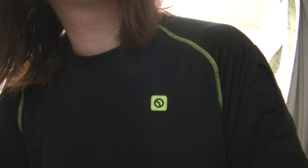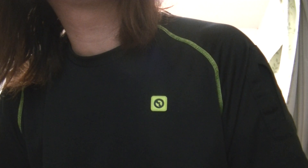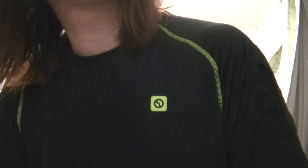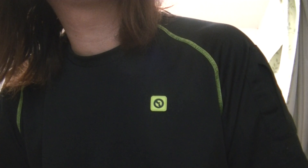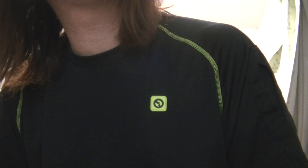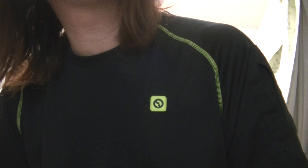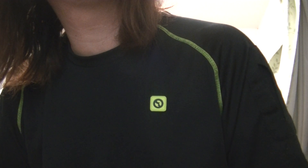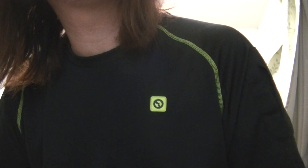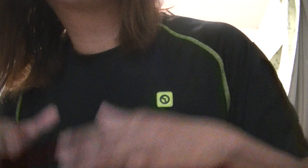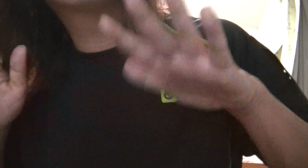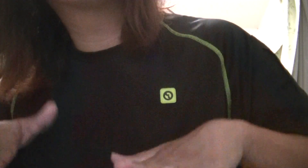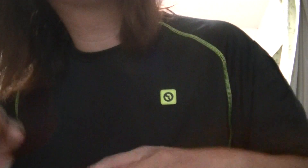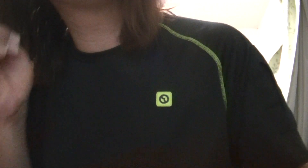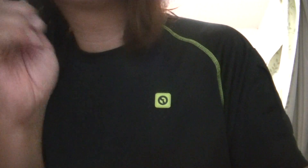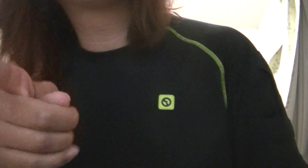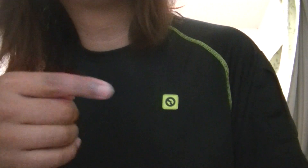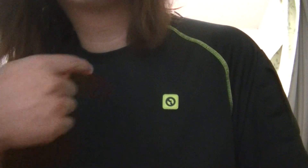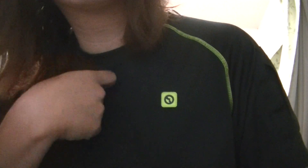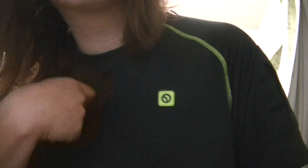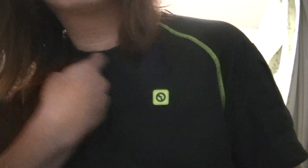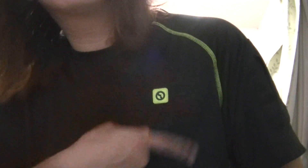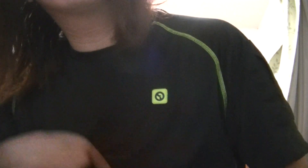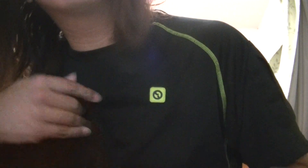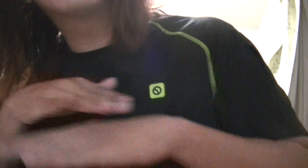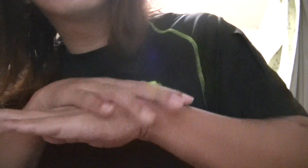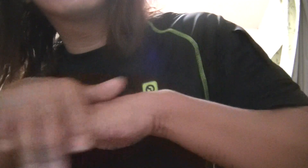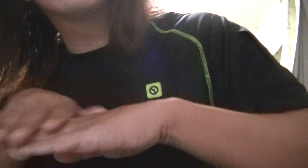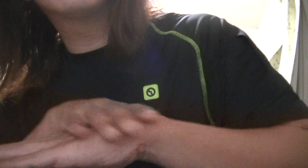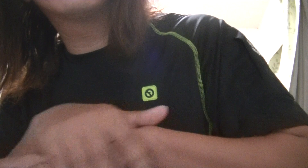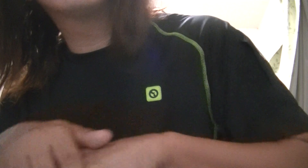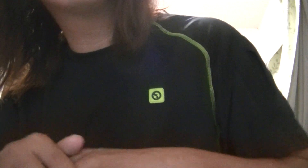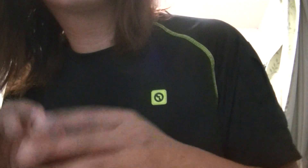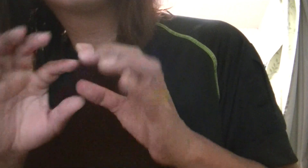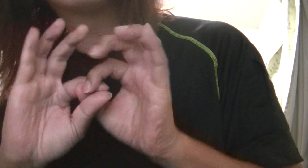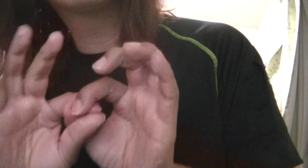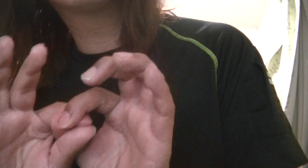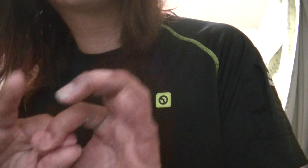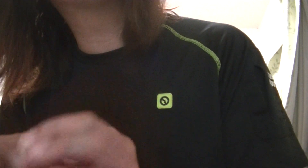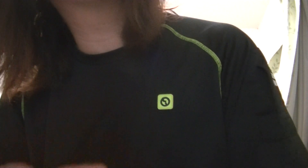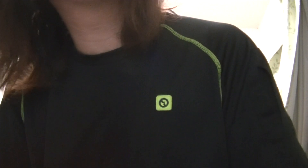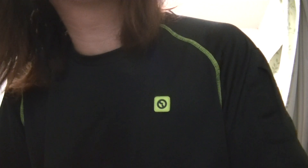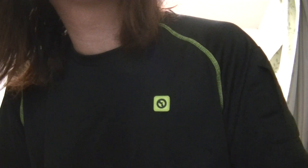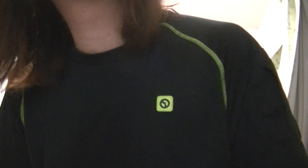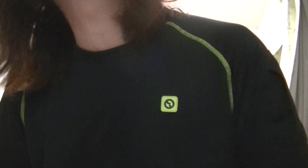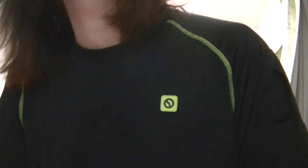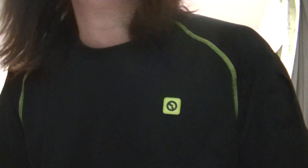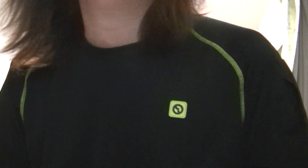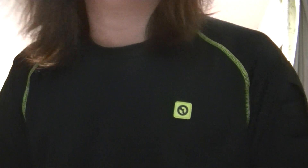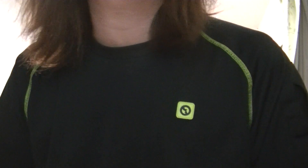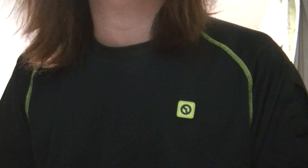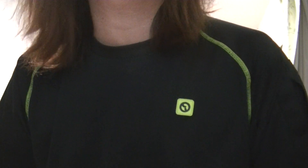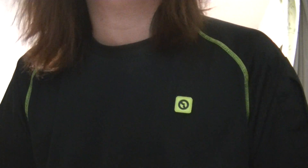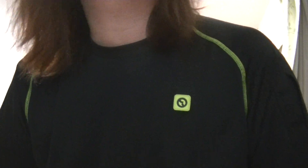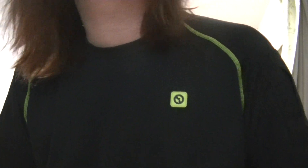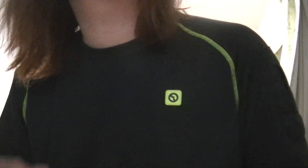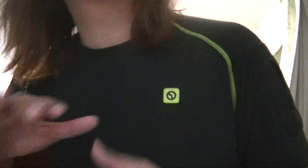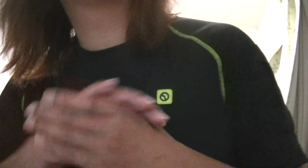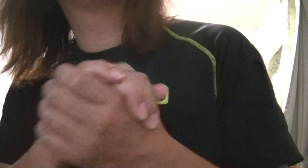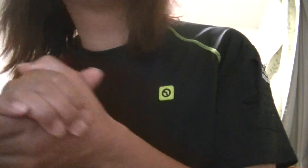Yeah. There's a chance we won't love at all. Ooh. Yeah, there's Didn't